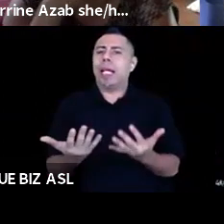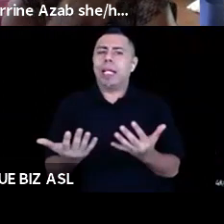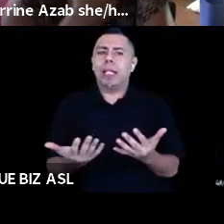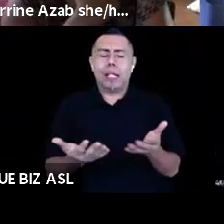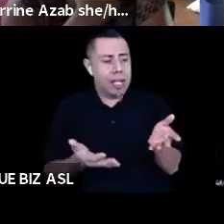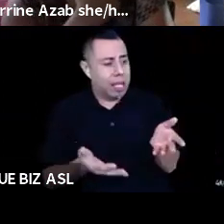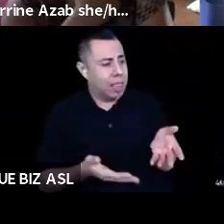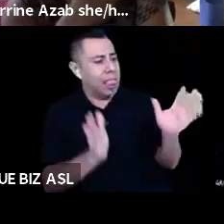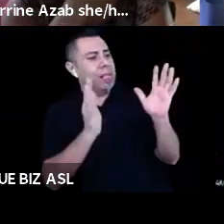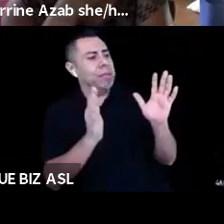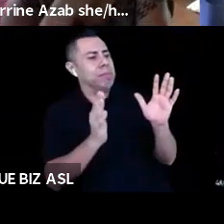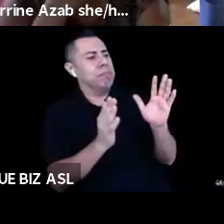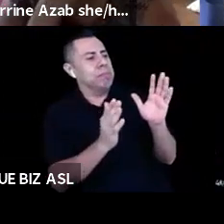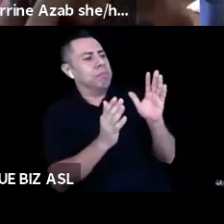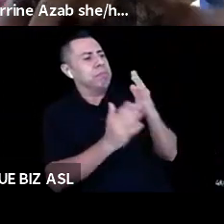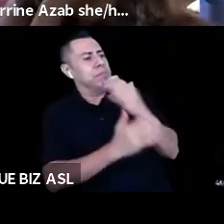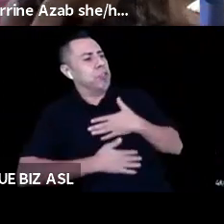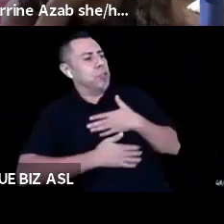on and do what we're doing anyway. Um,